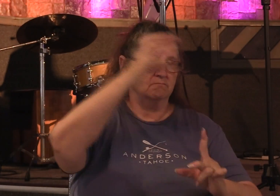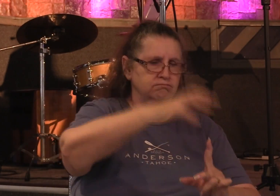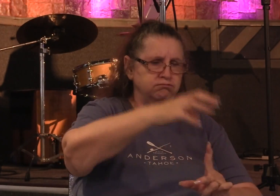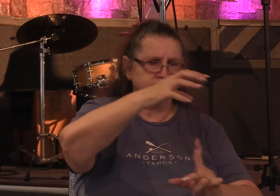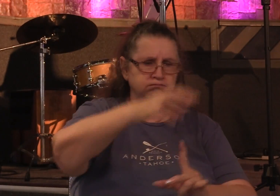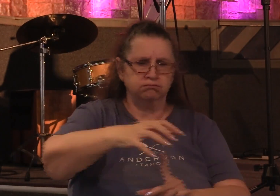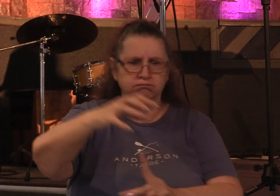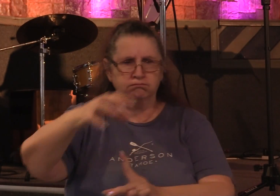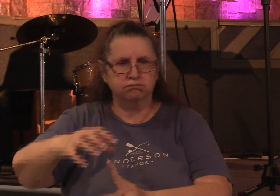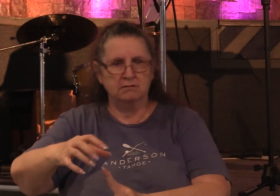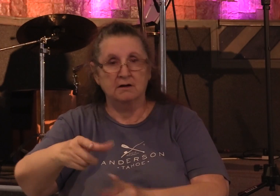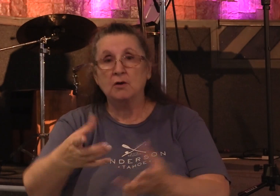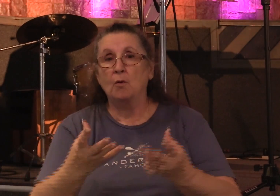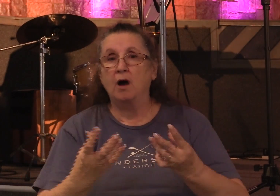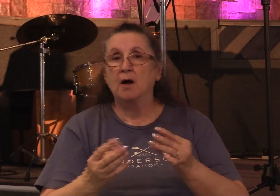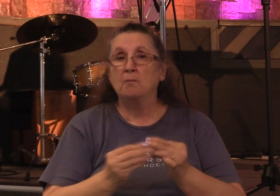Do you want more of God's grace tonight?